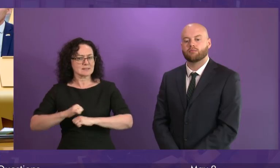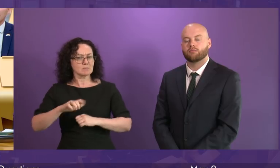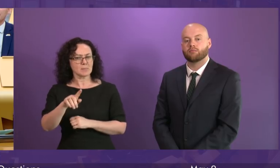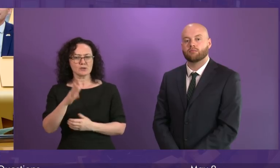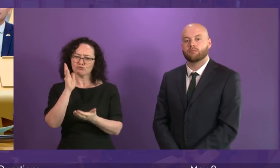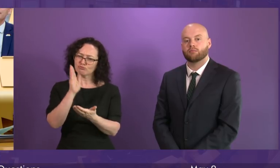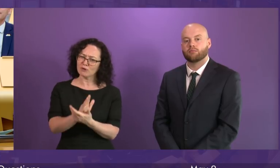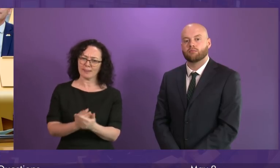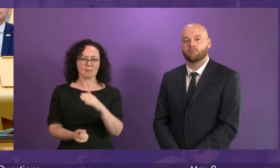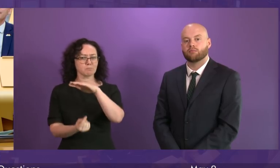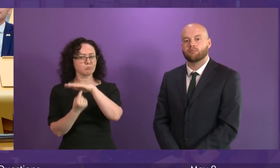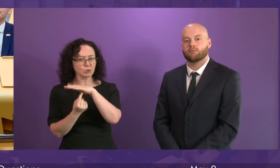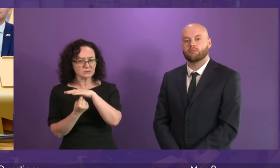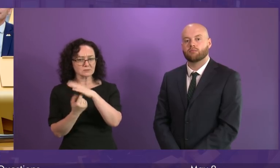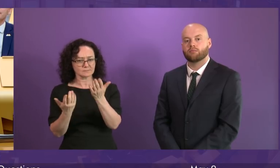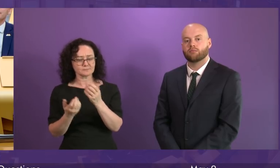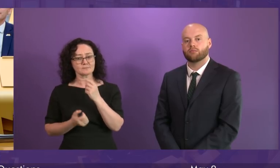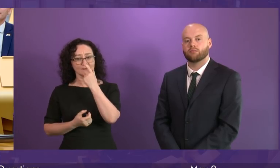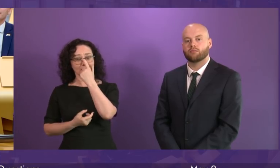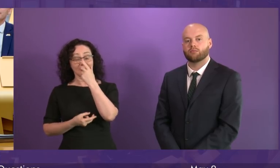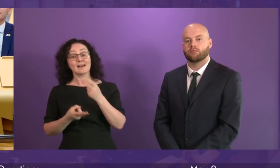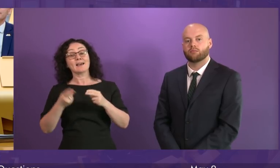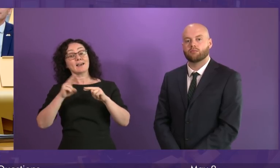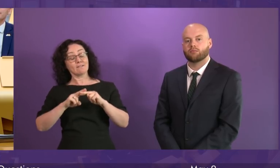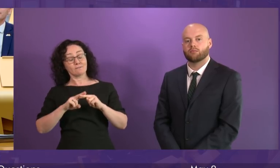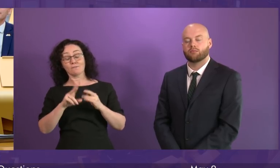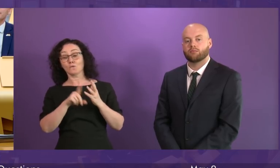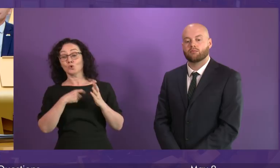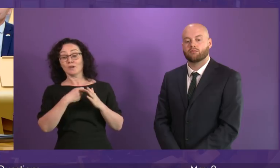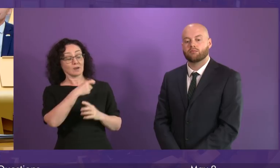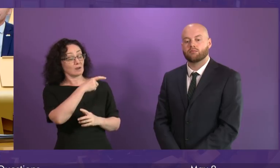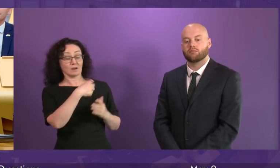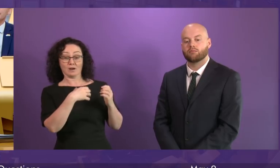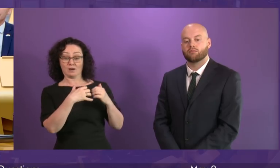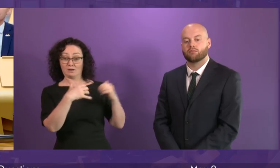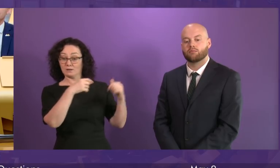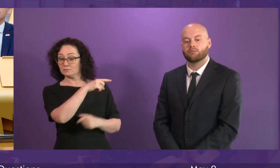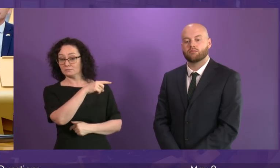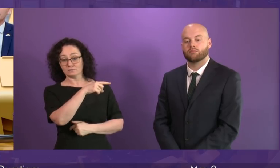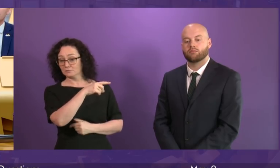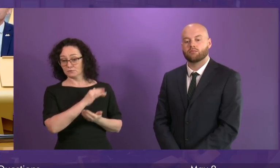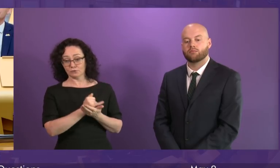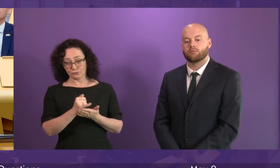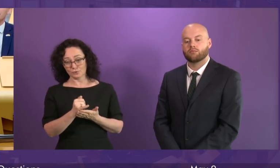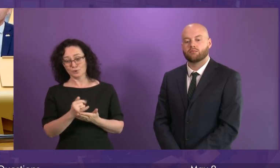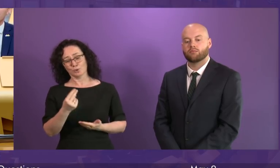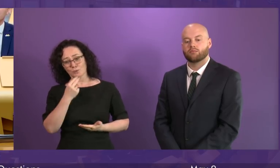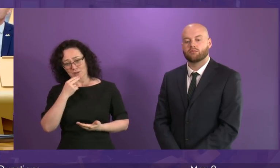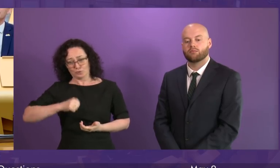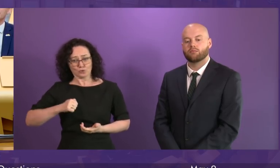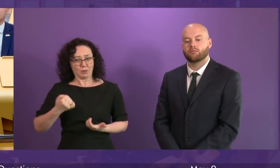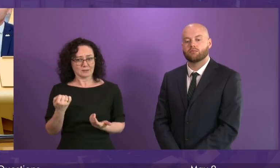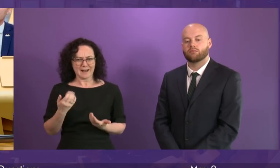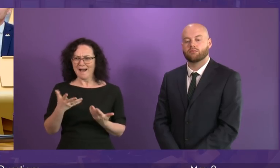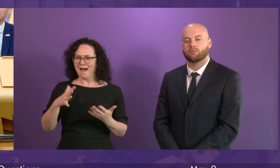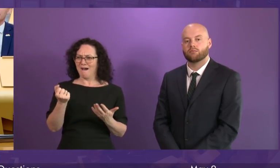not act to do that, then it should devolve the powers to allow this Parliament to do that, as part of an overall approach to making